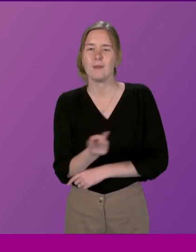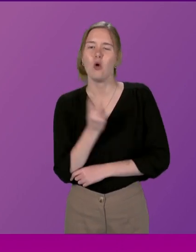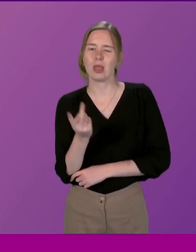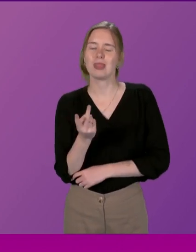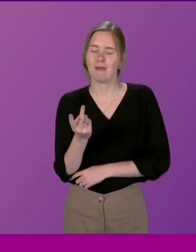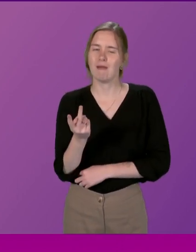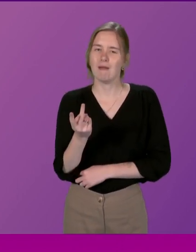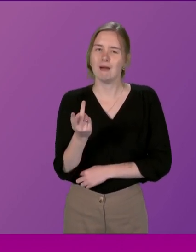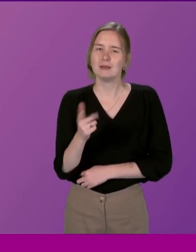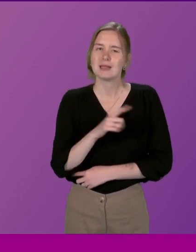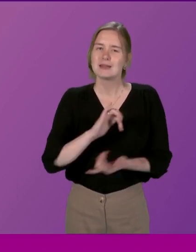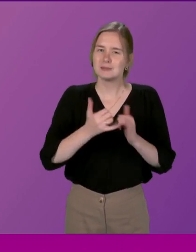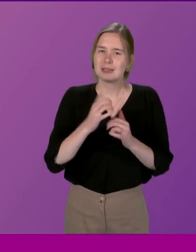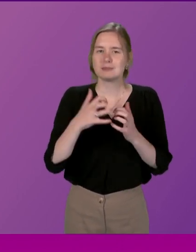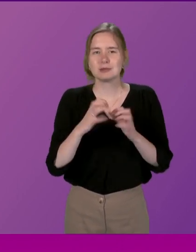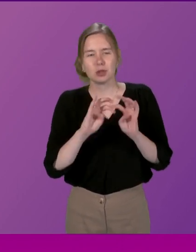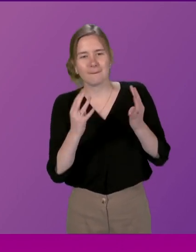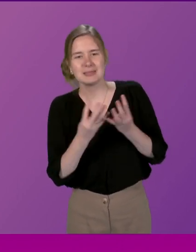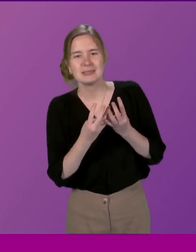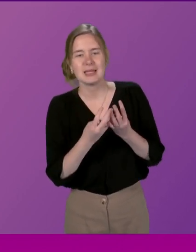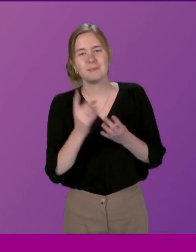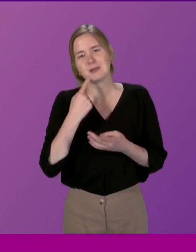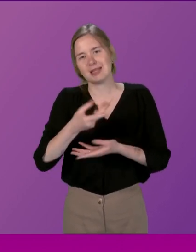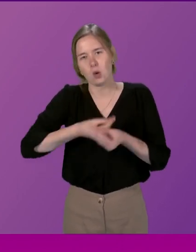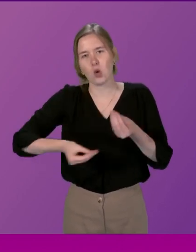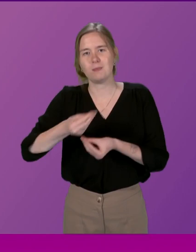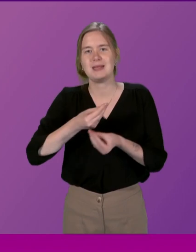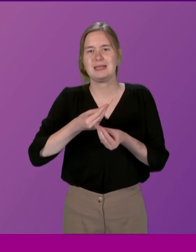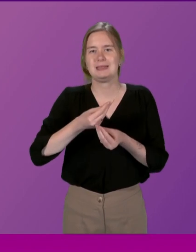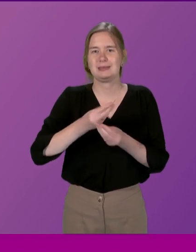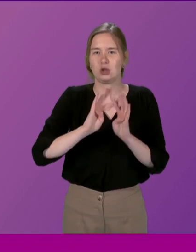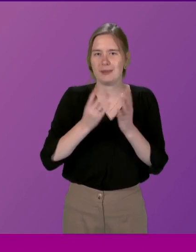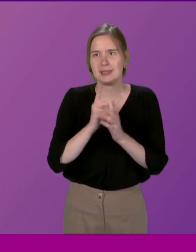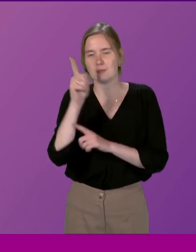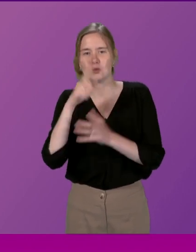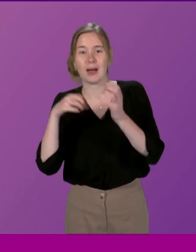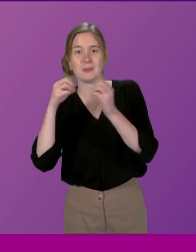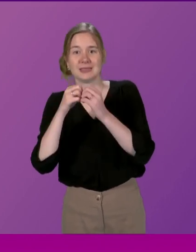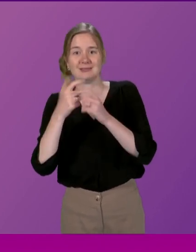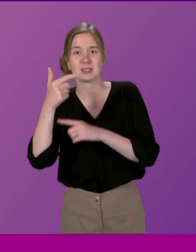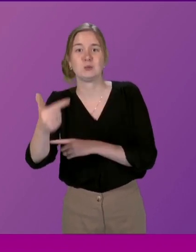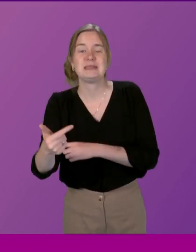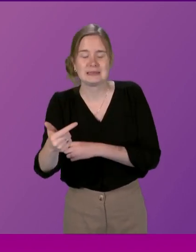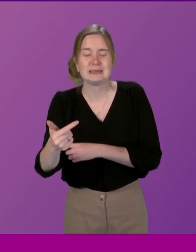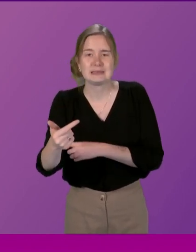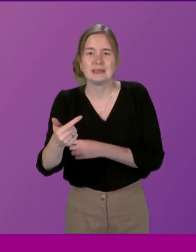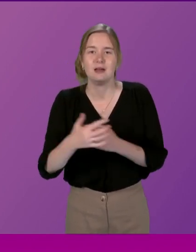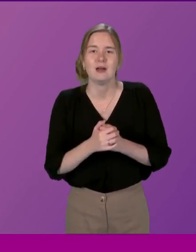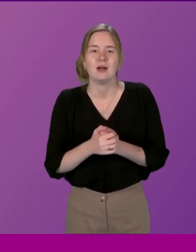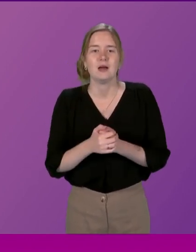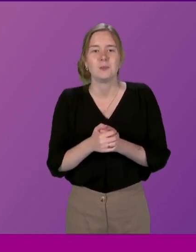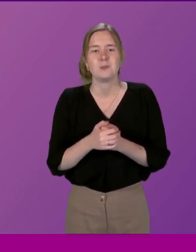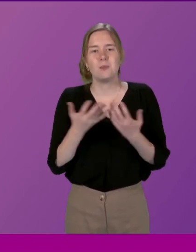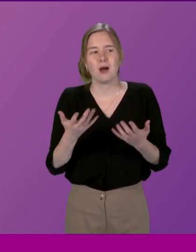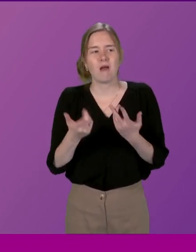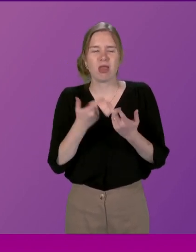because I think sometimes the committees I'm on and I'm going with the economy committee to Aberdeen on a specific issue a week on Monday but on other